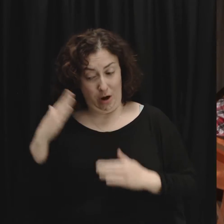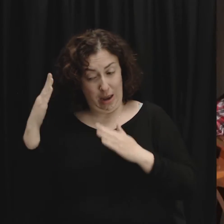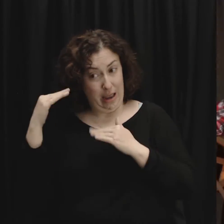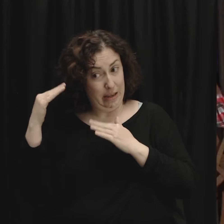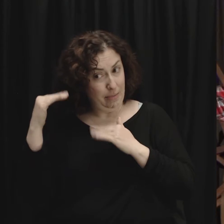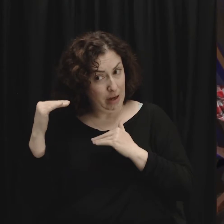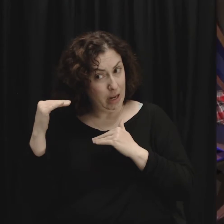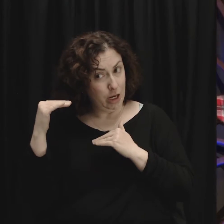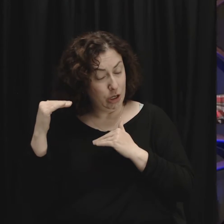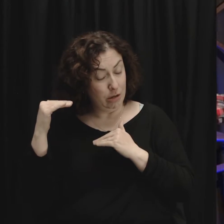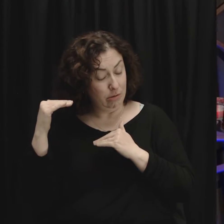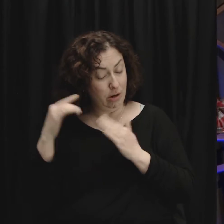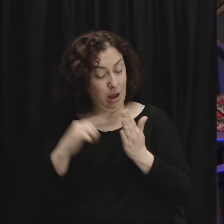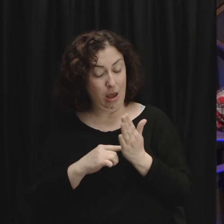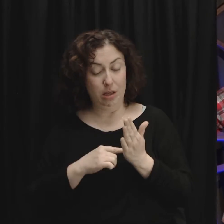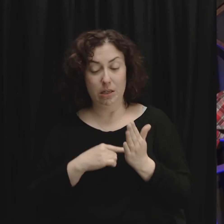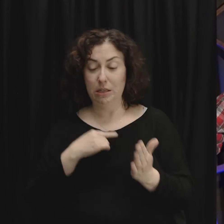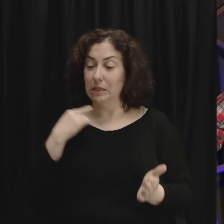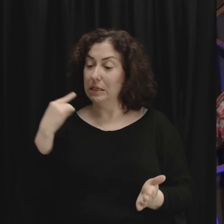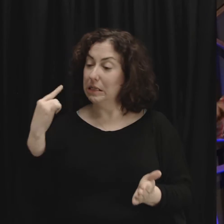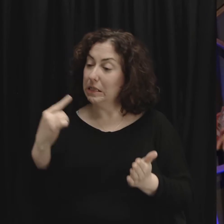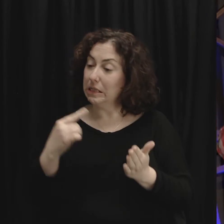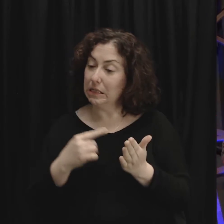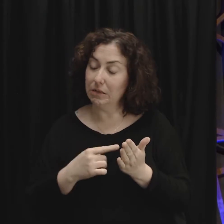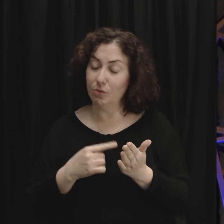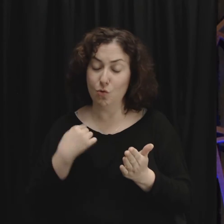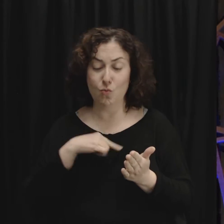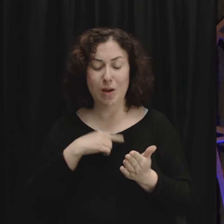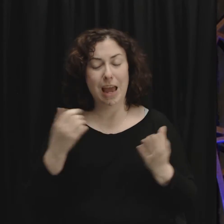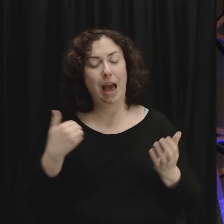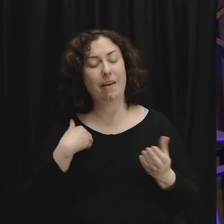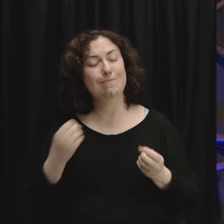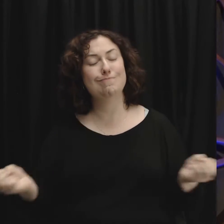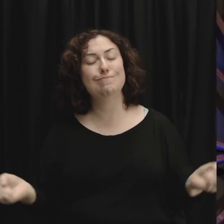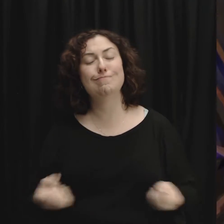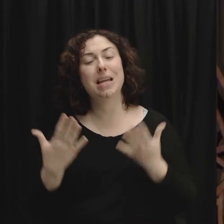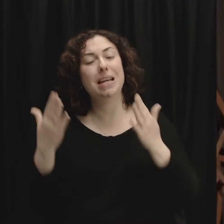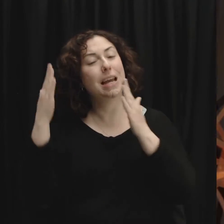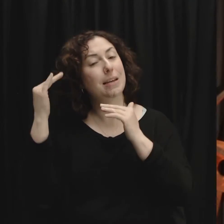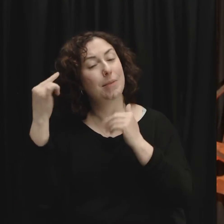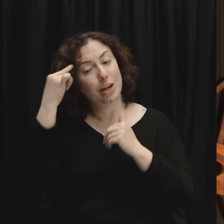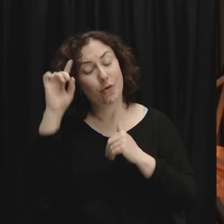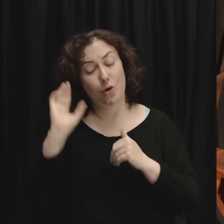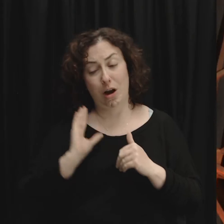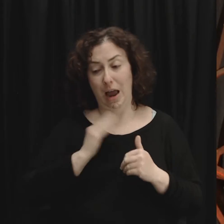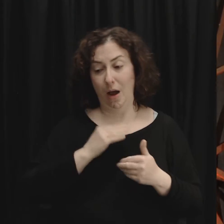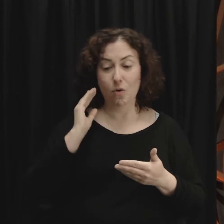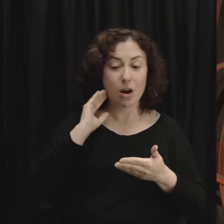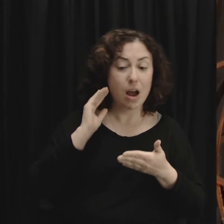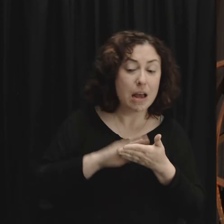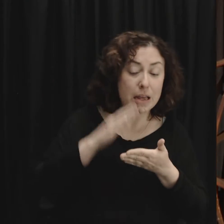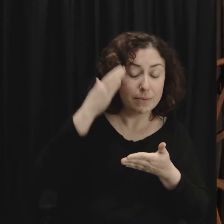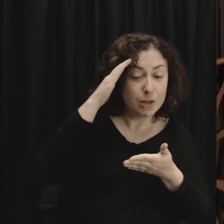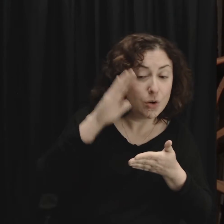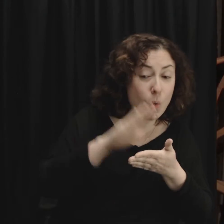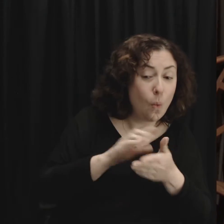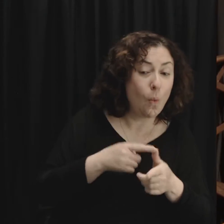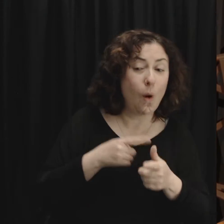or realistic we have expectations of our wife our husband our kids our boss our friends and if we don't clearly